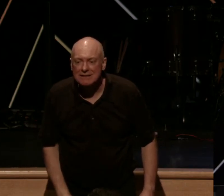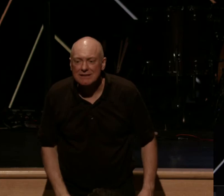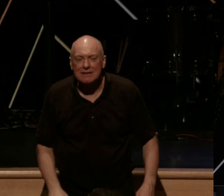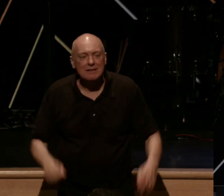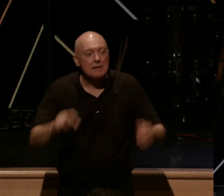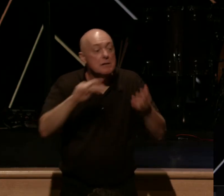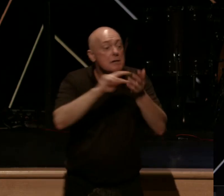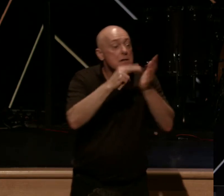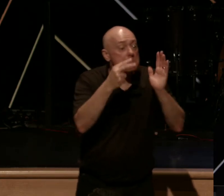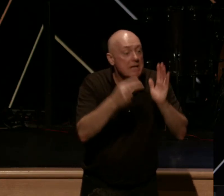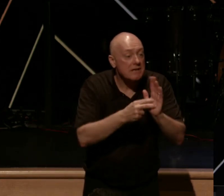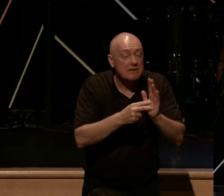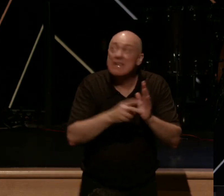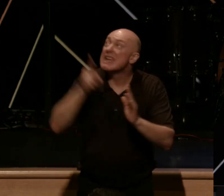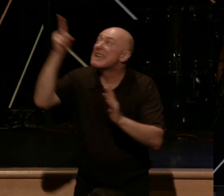He gave you himself.